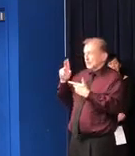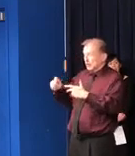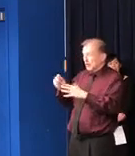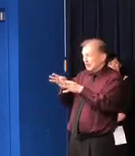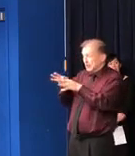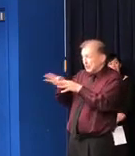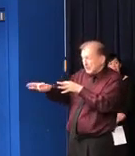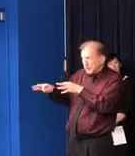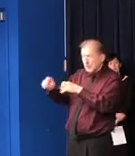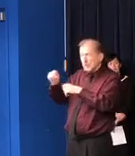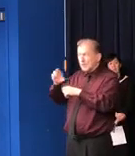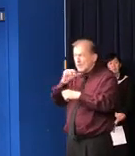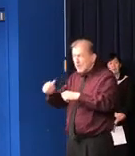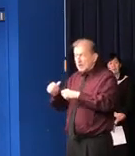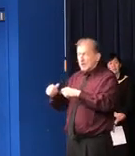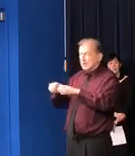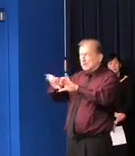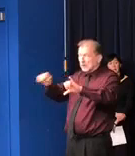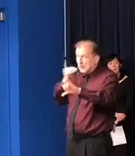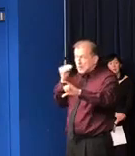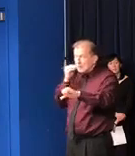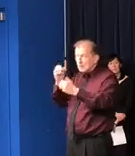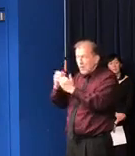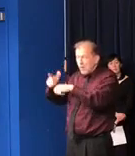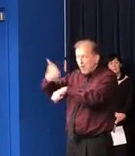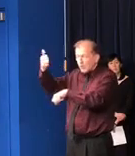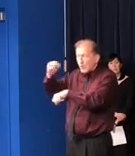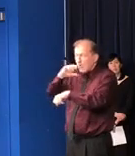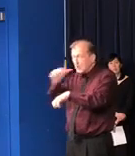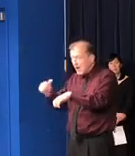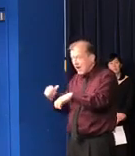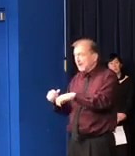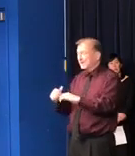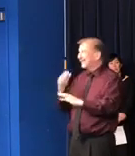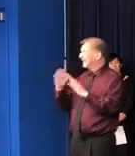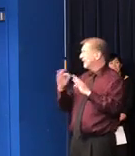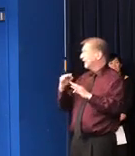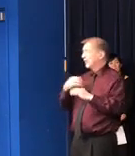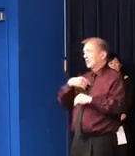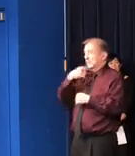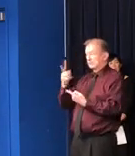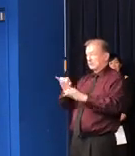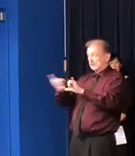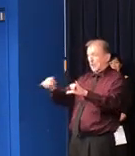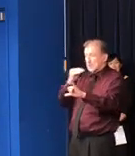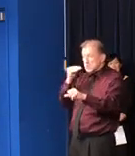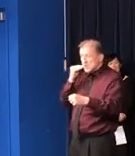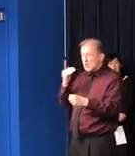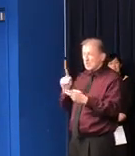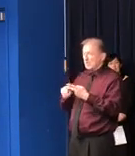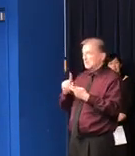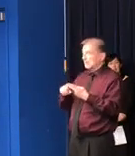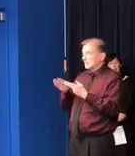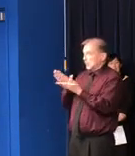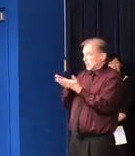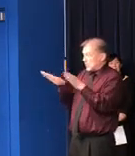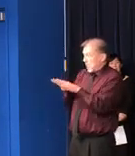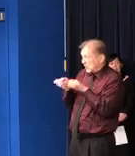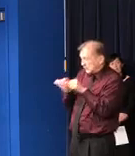extending, when are we extending, if we do. Stay-at-home, you know, keeping kids at home from school.